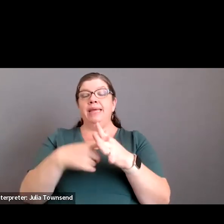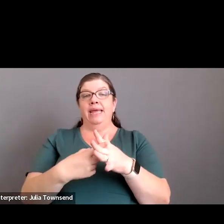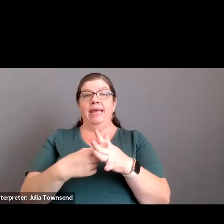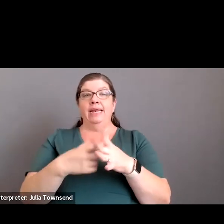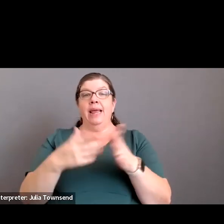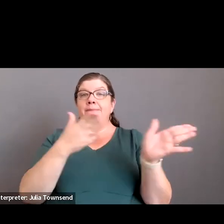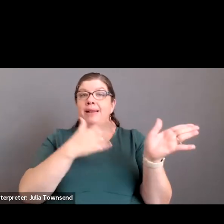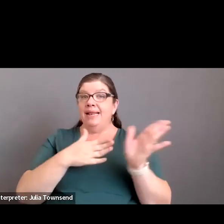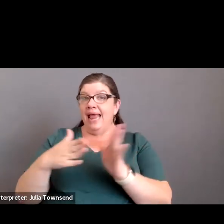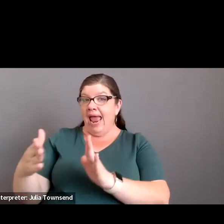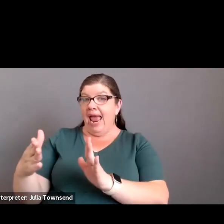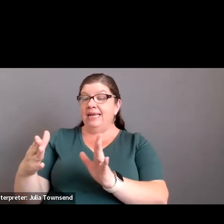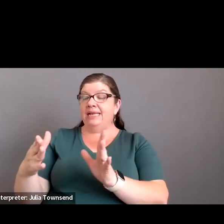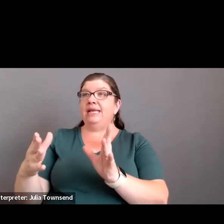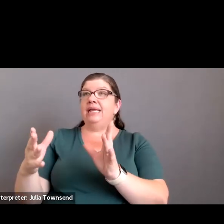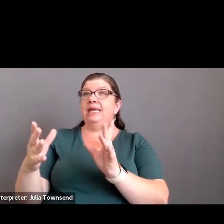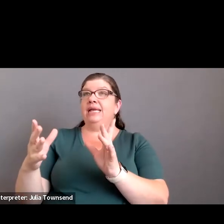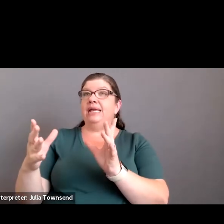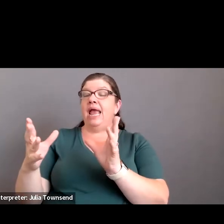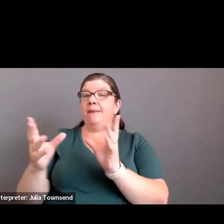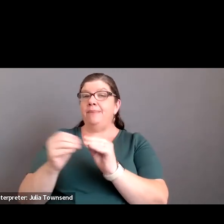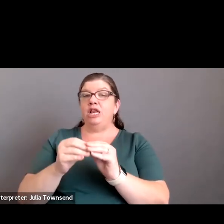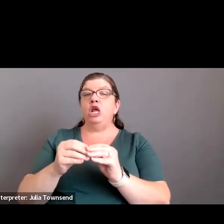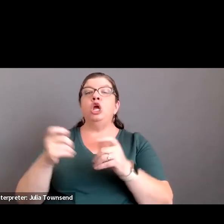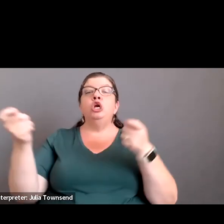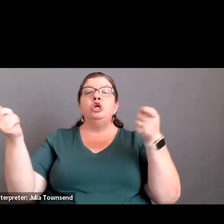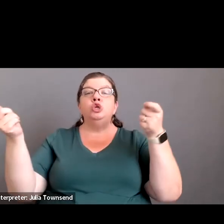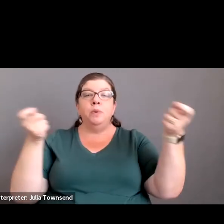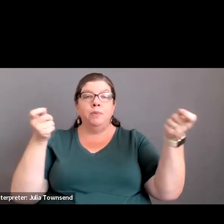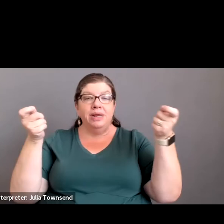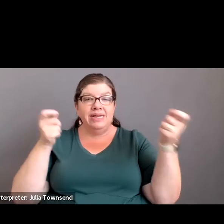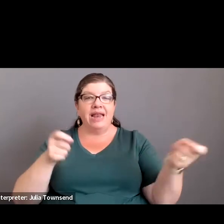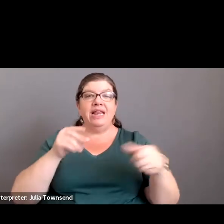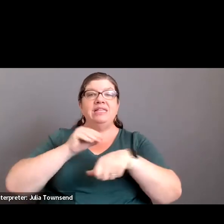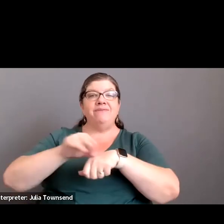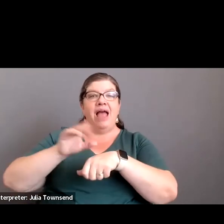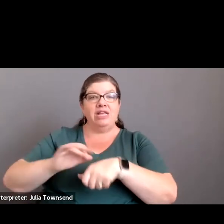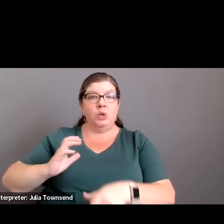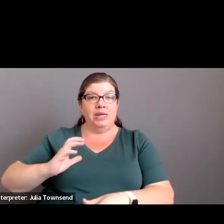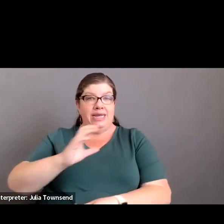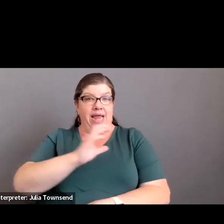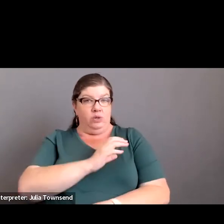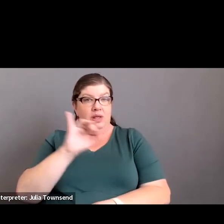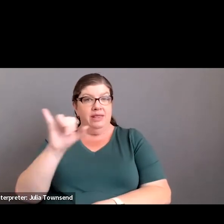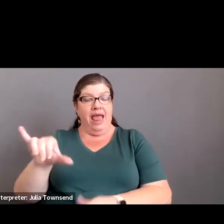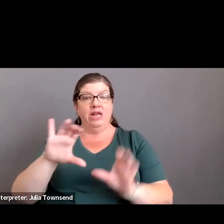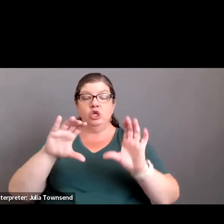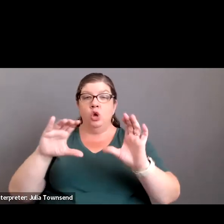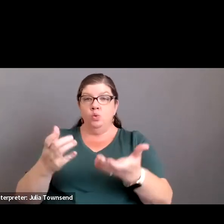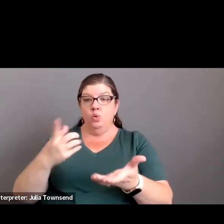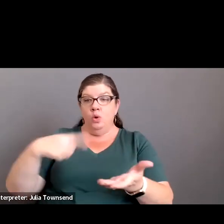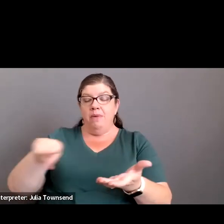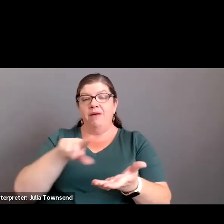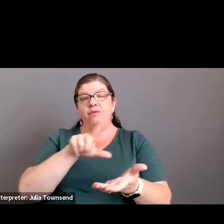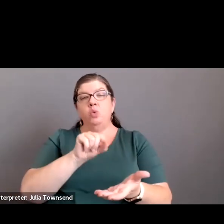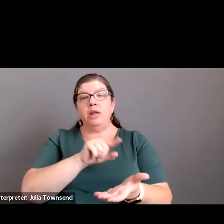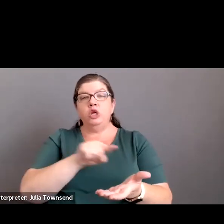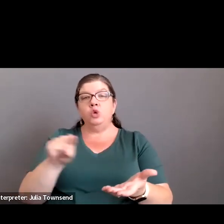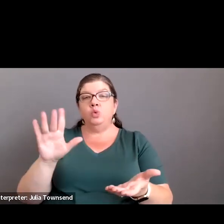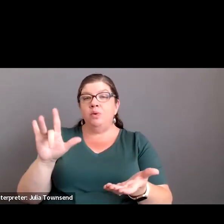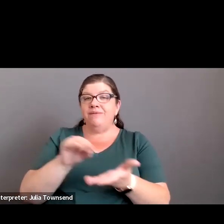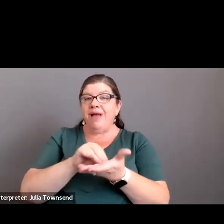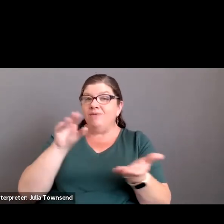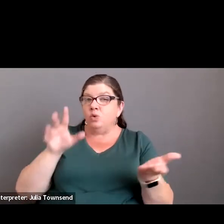planning and meeting the super attendance advisory council. So this advisory council is a group of 20 to 25